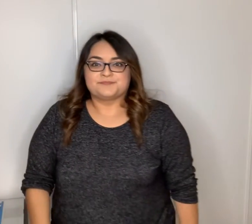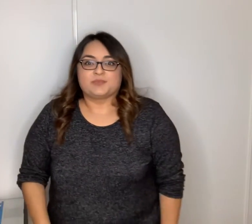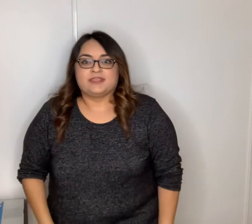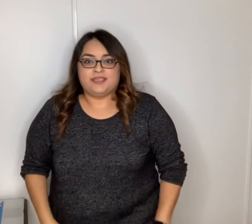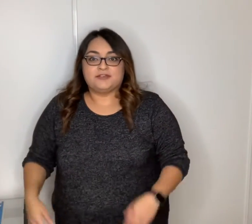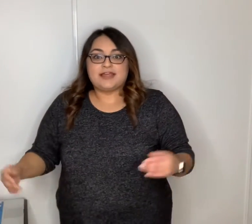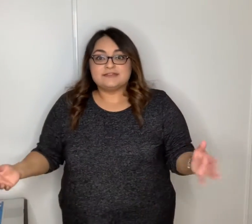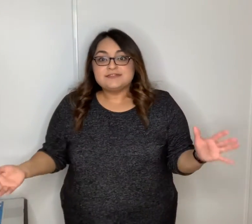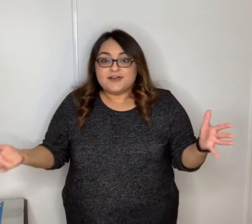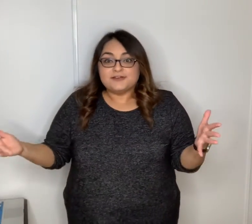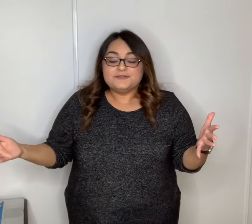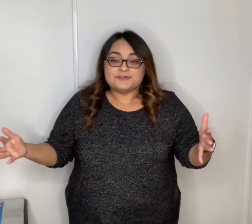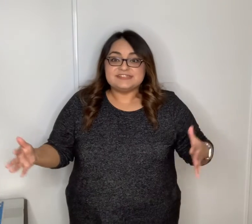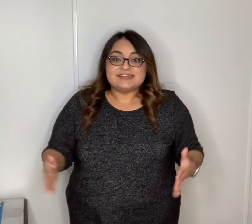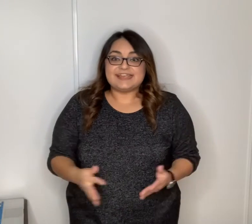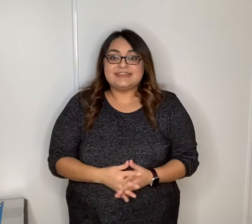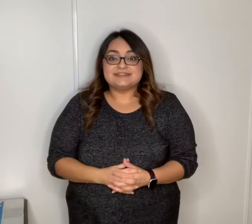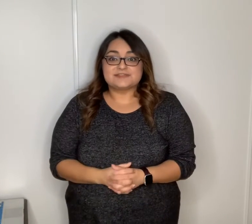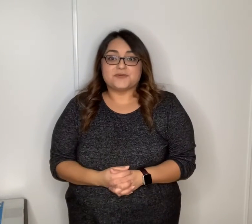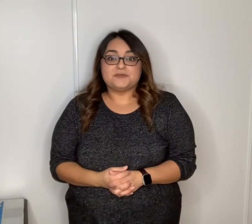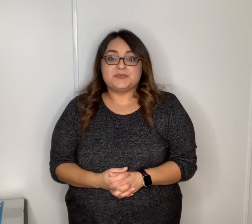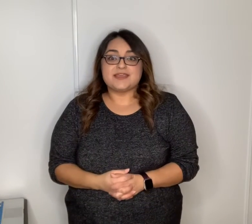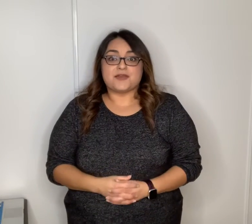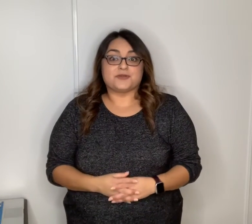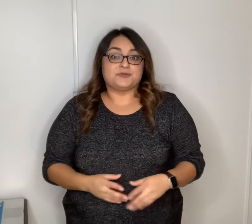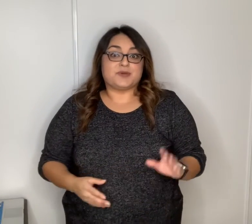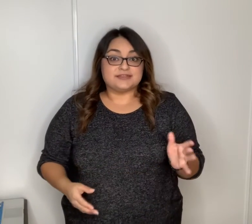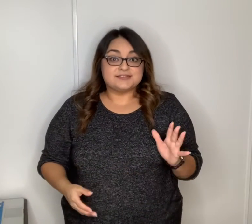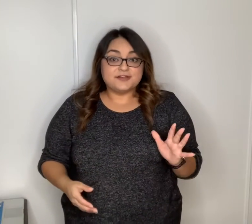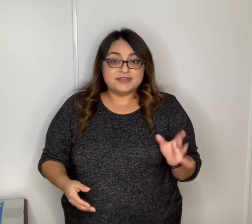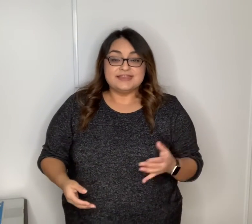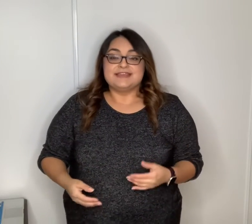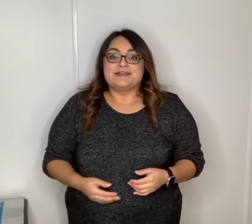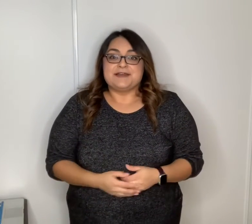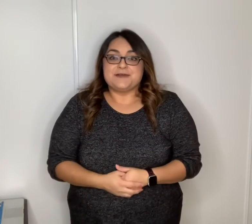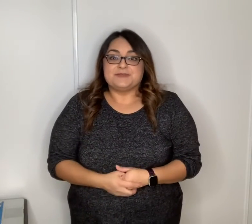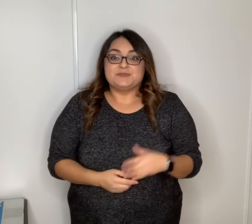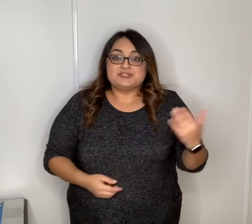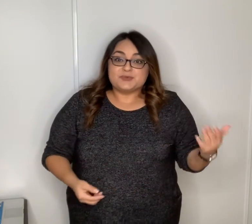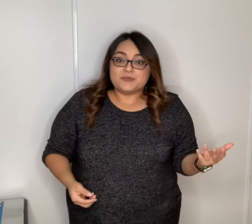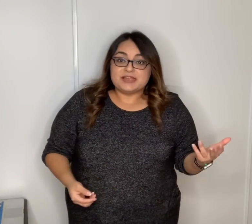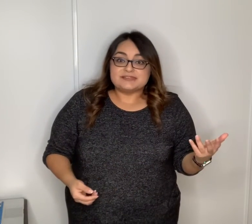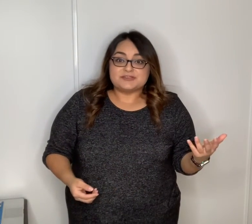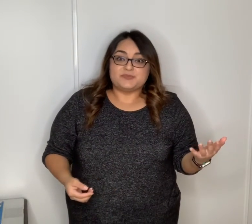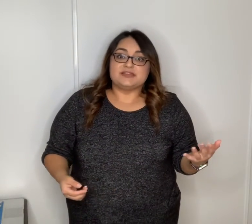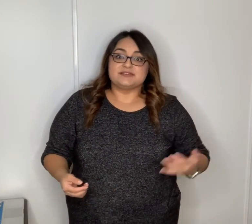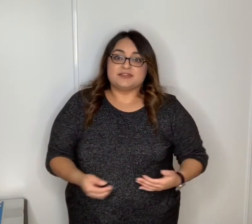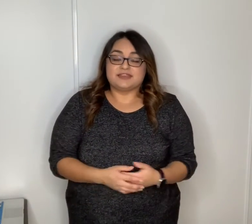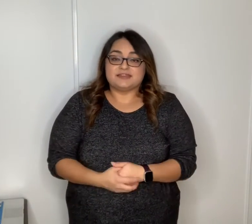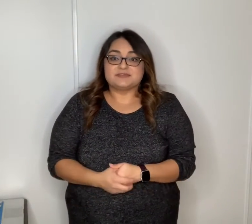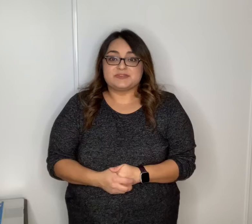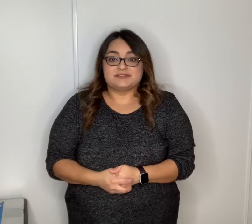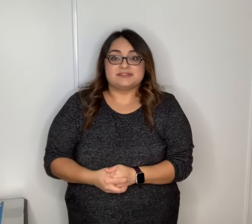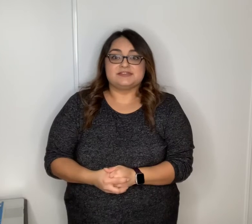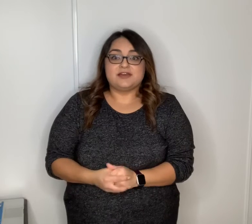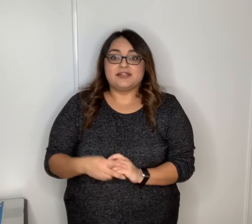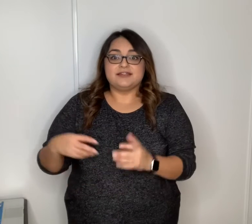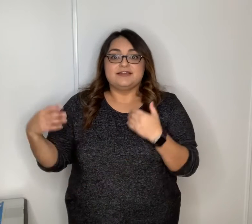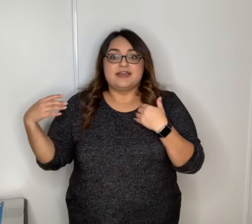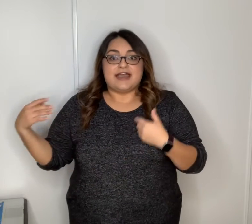okay our last song for today is going to be our goodbye song um now mr palmer has a goodbye song that he does with his guitar i